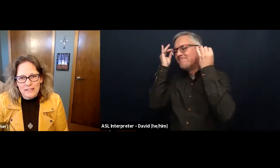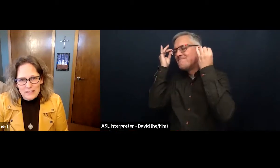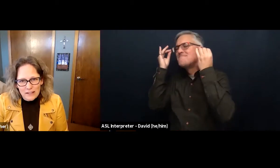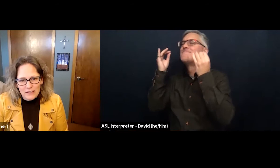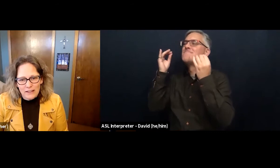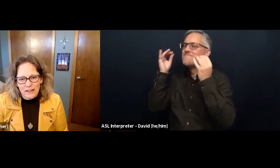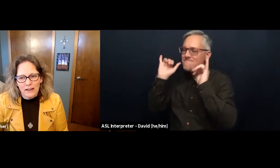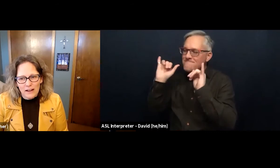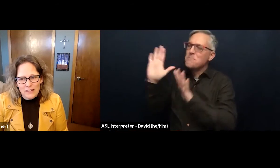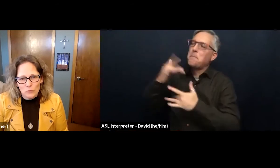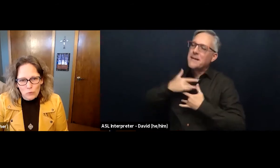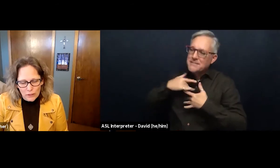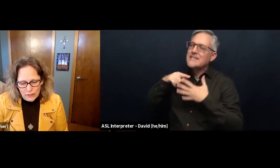studying God's word.